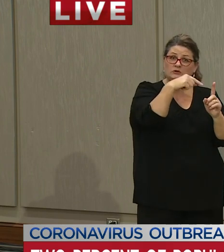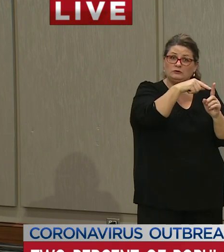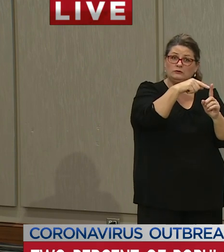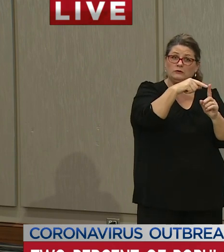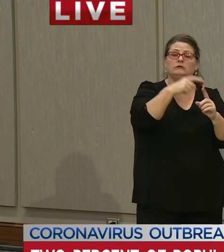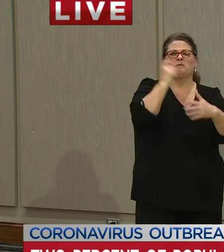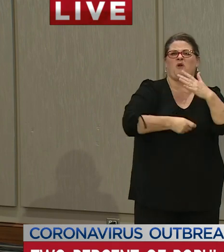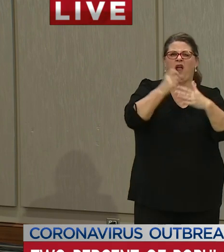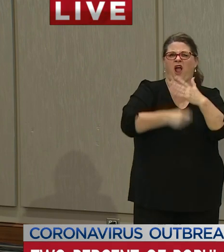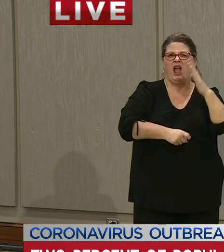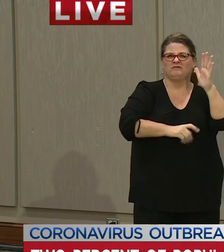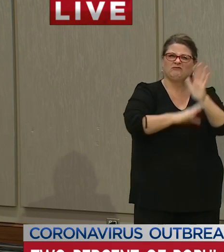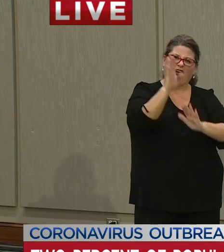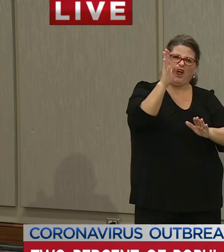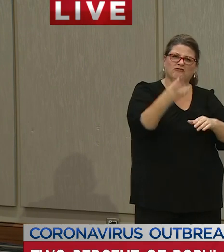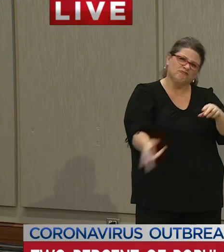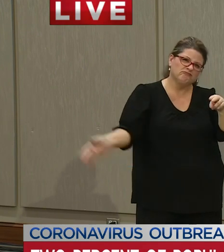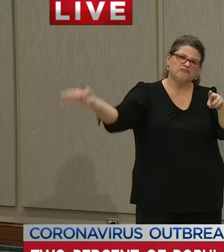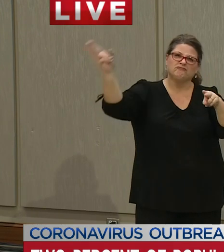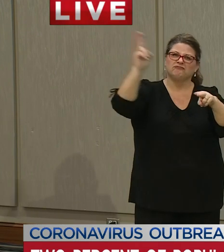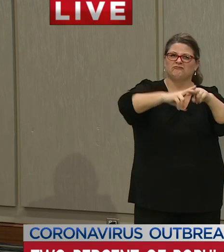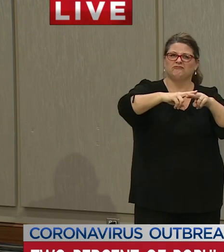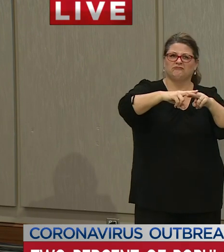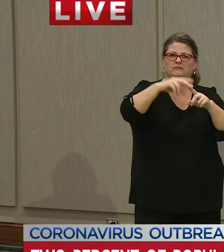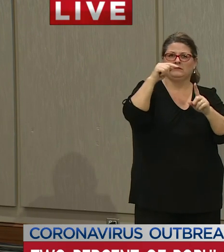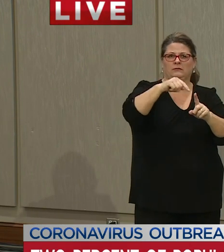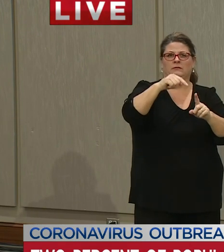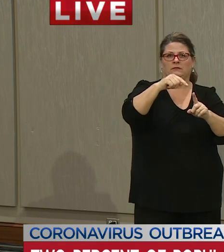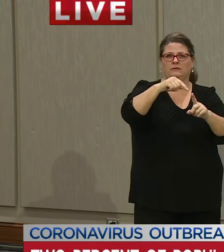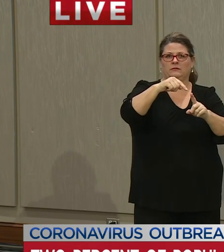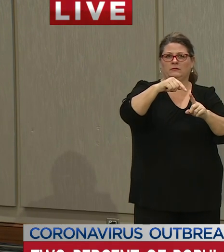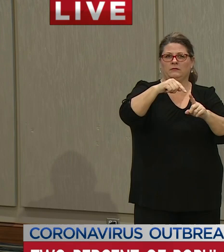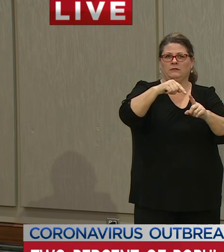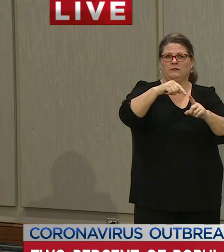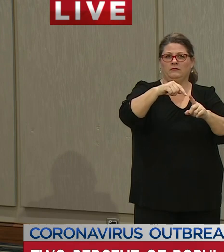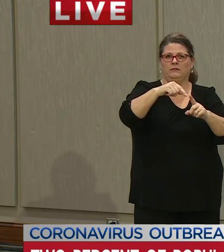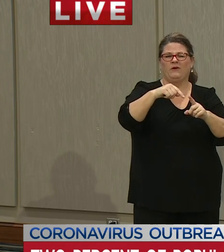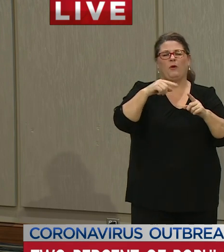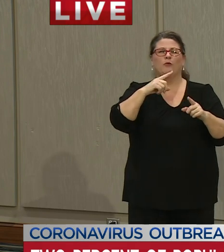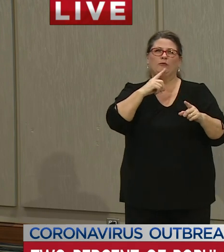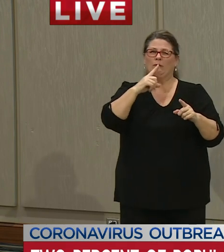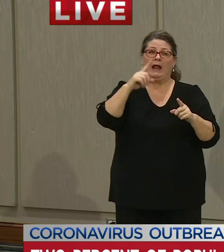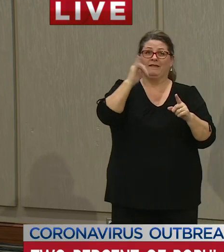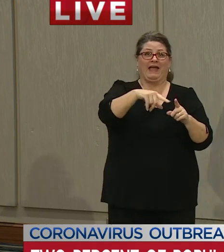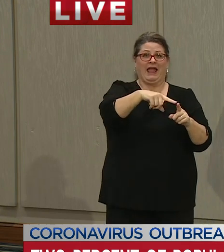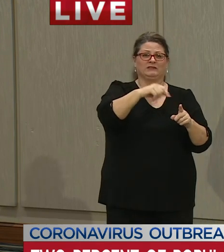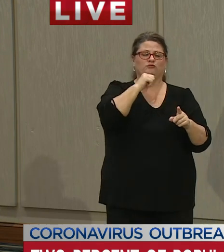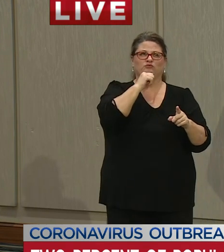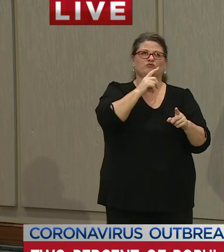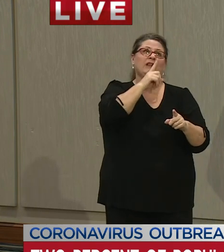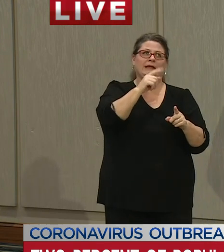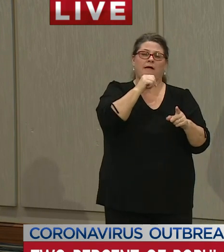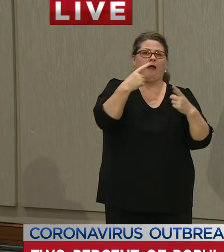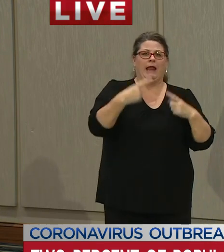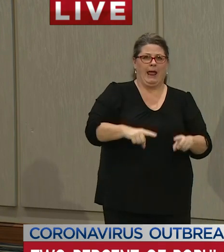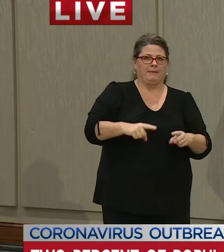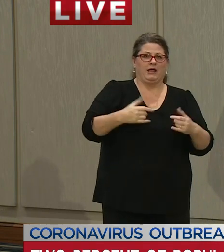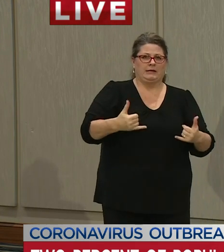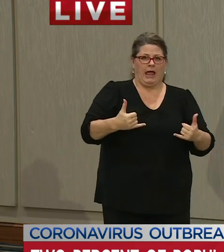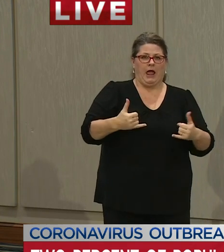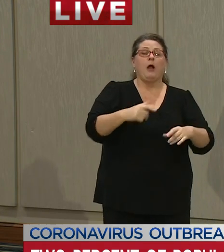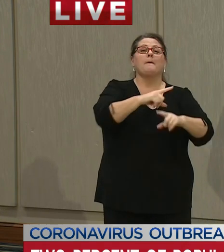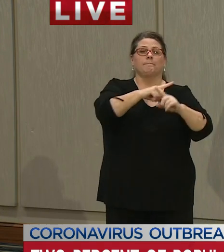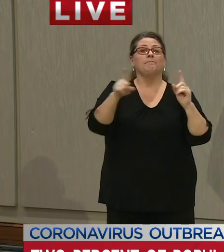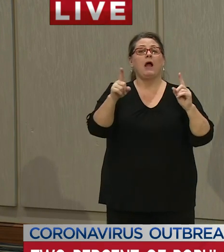the price gouging law which goes and that's still in effect too that doesn't have an impact on this necessarily but those are the two that automatically go into